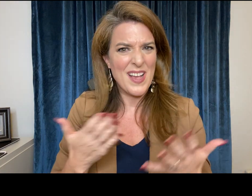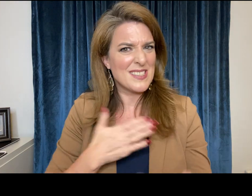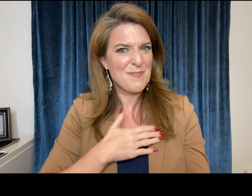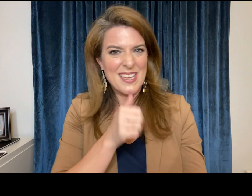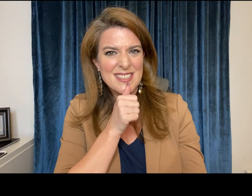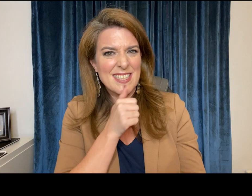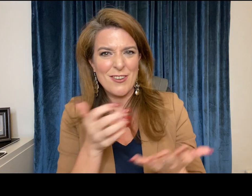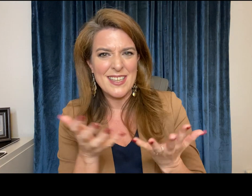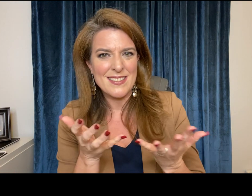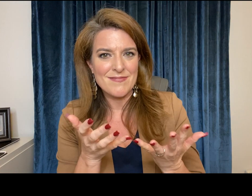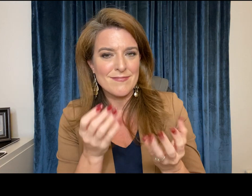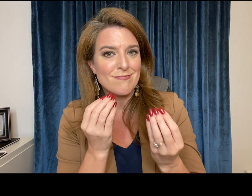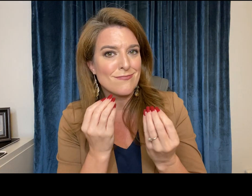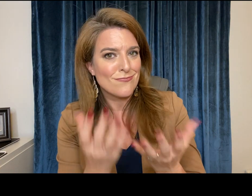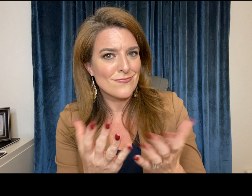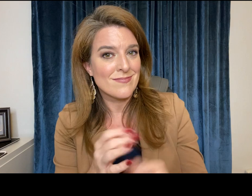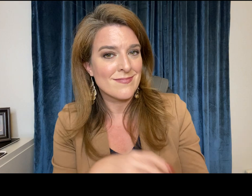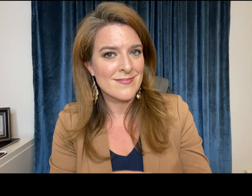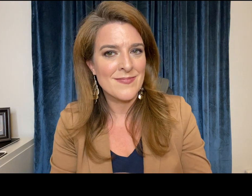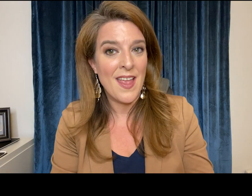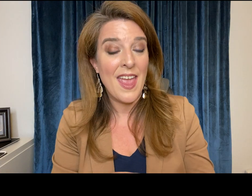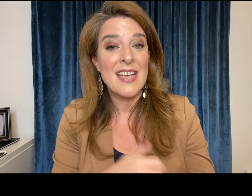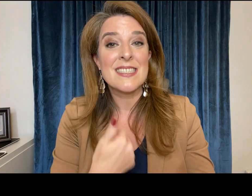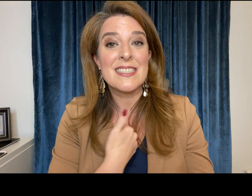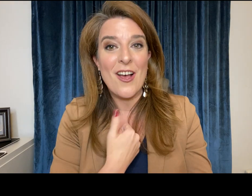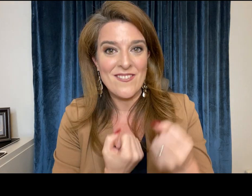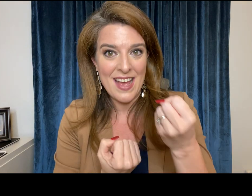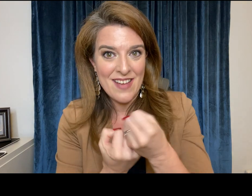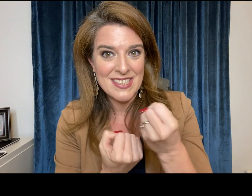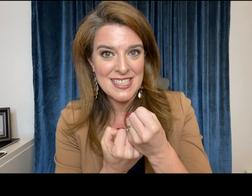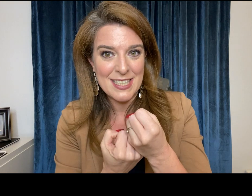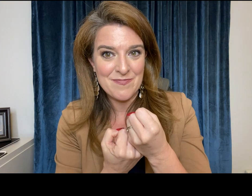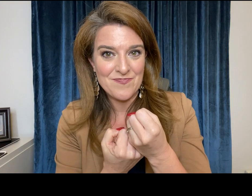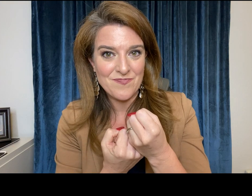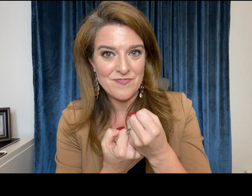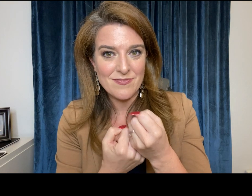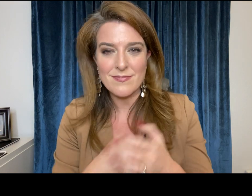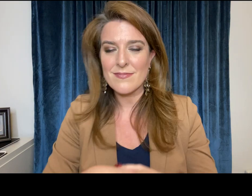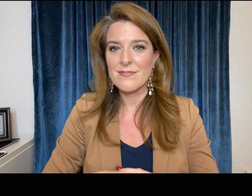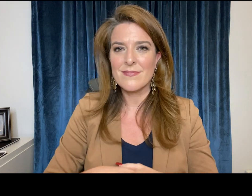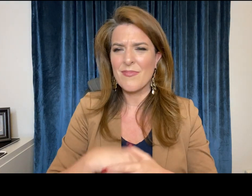excited so you may ask what's my secret well let me tell you it's self-advocacy